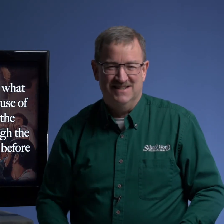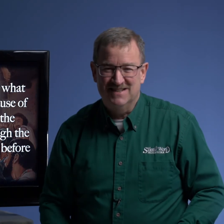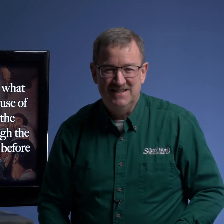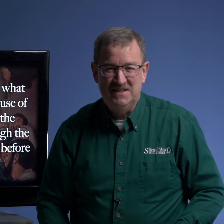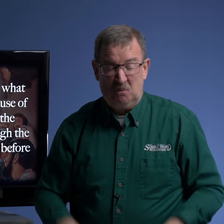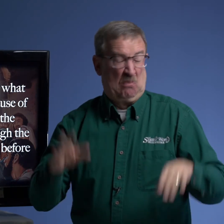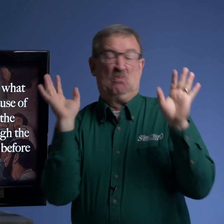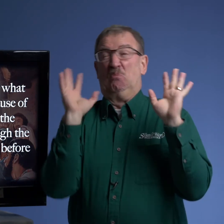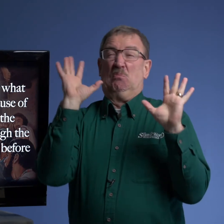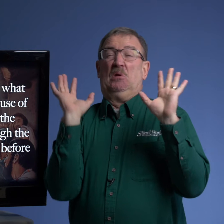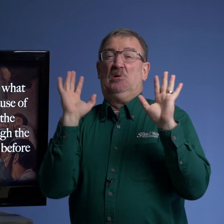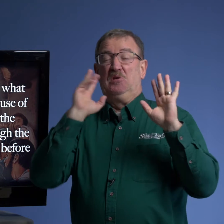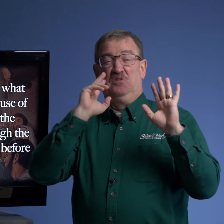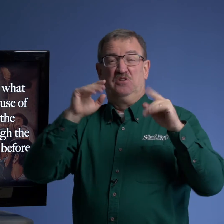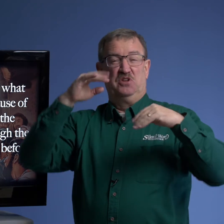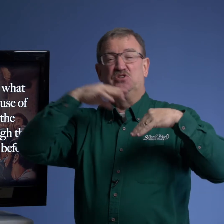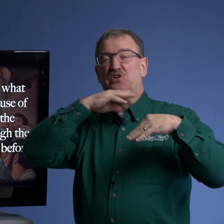you know the the dirt